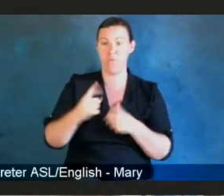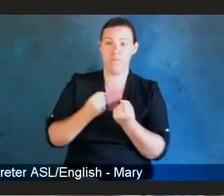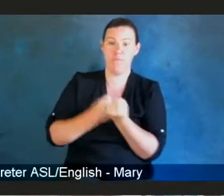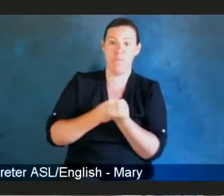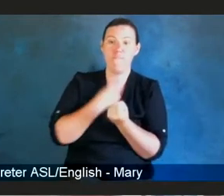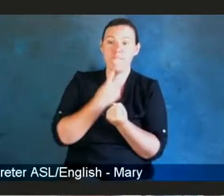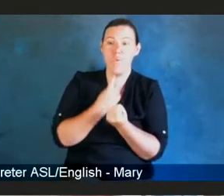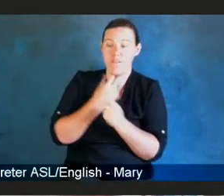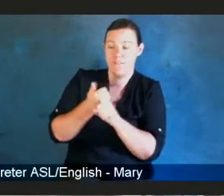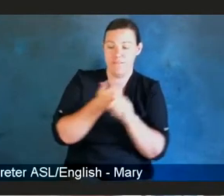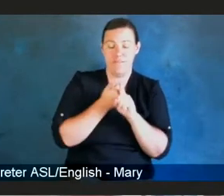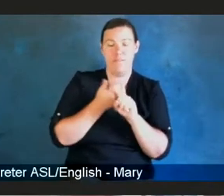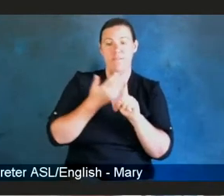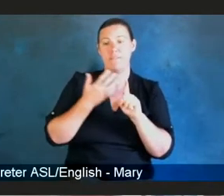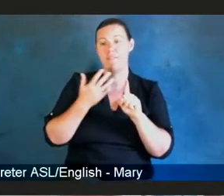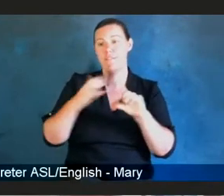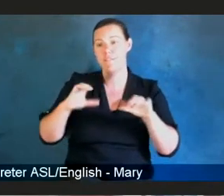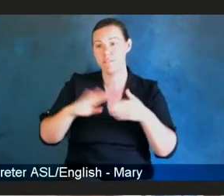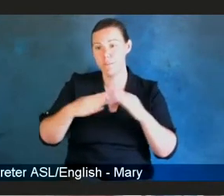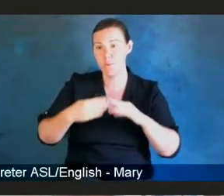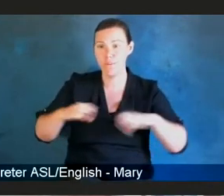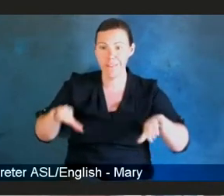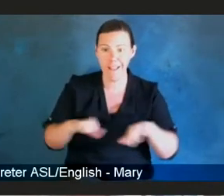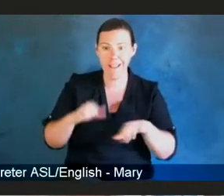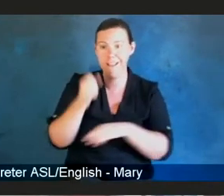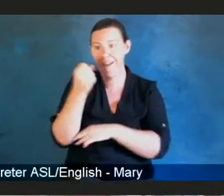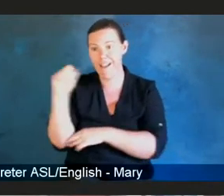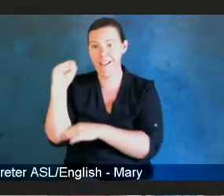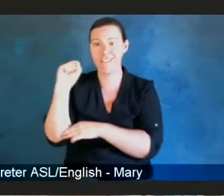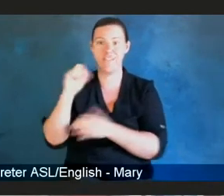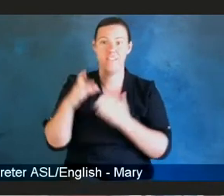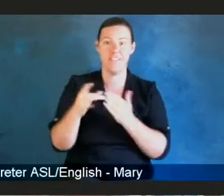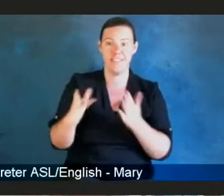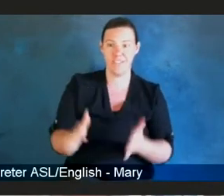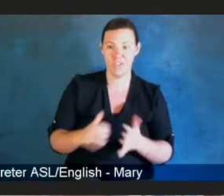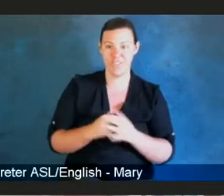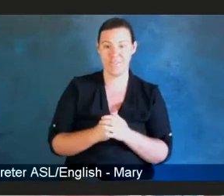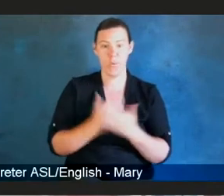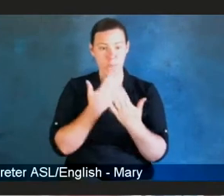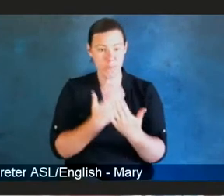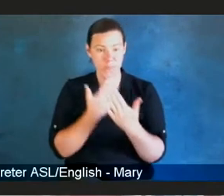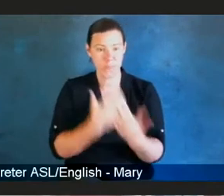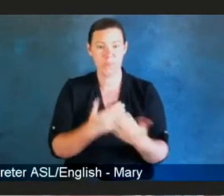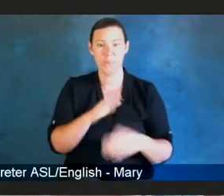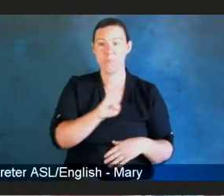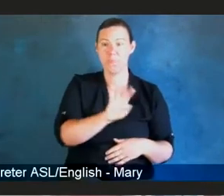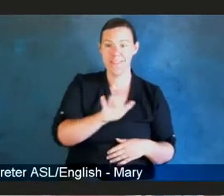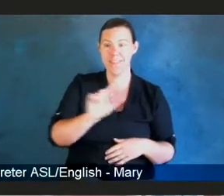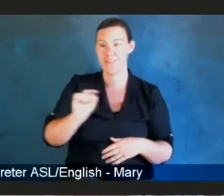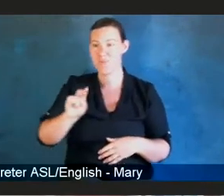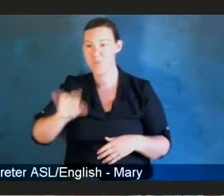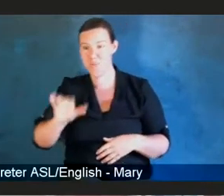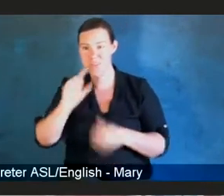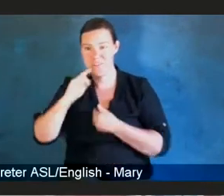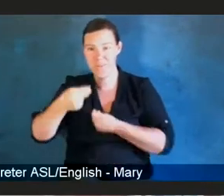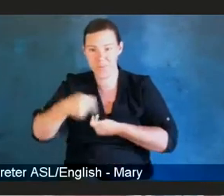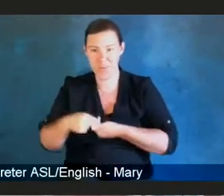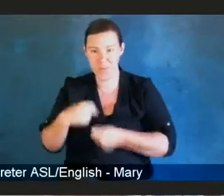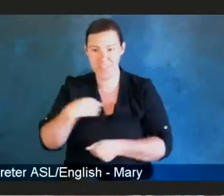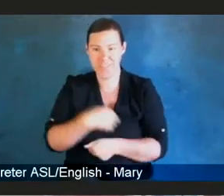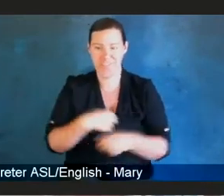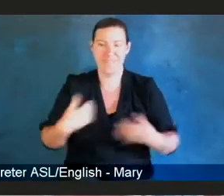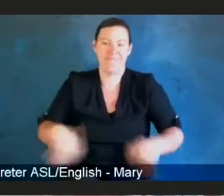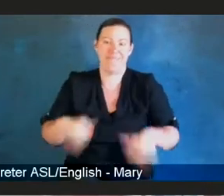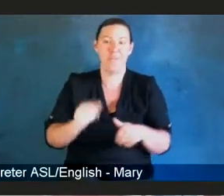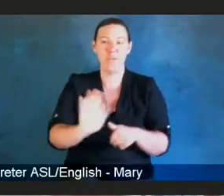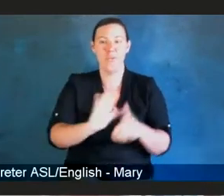much for being with us today and sharing your experiences. So I guess I want to start off by, you know, saying, what does it